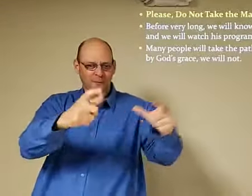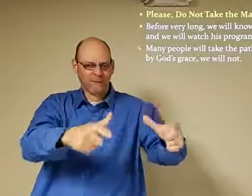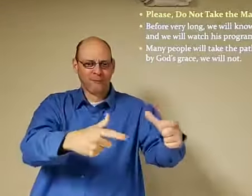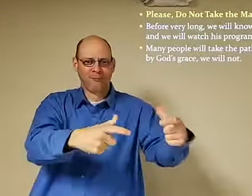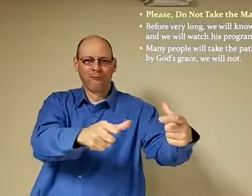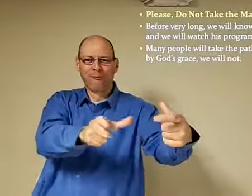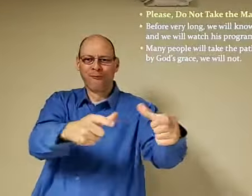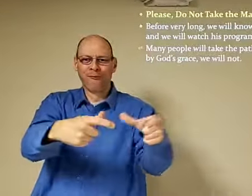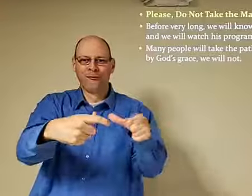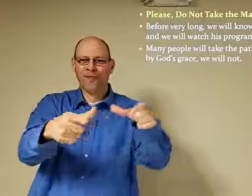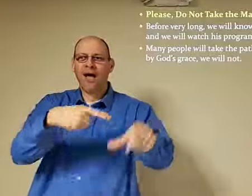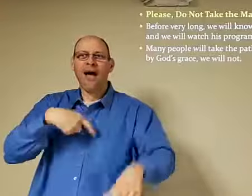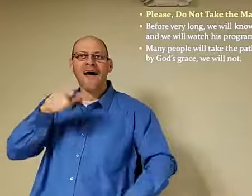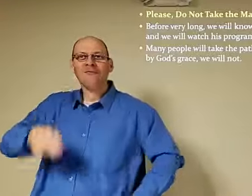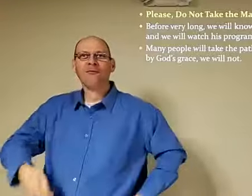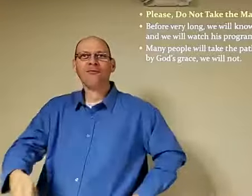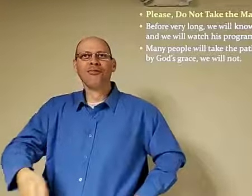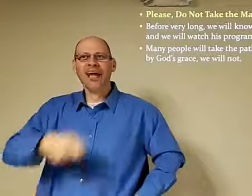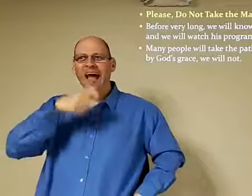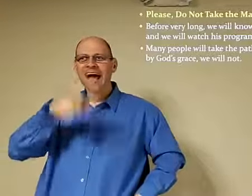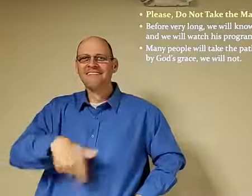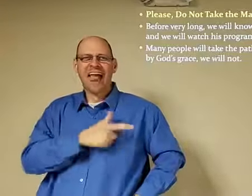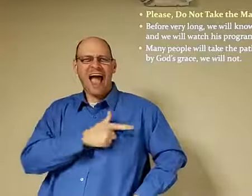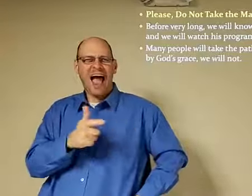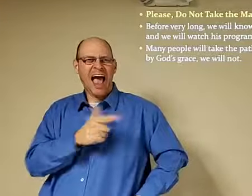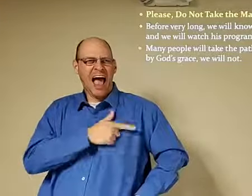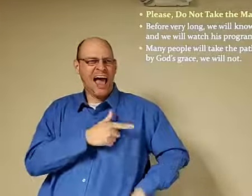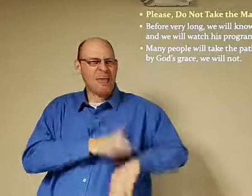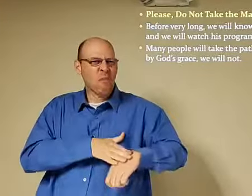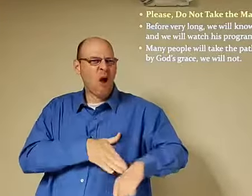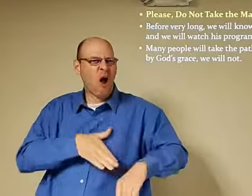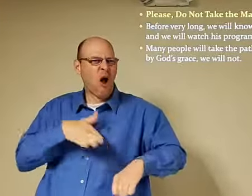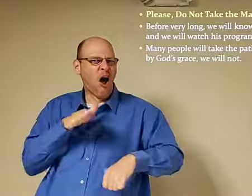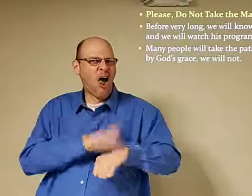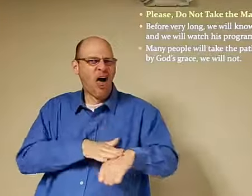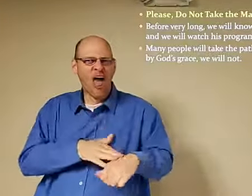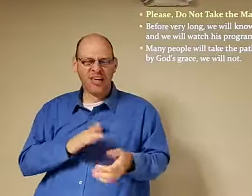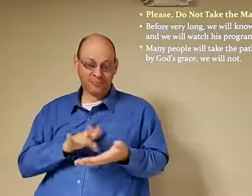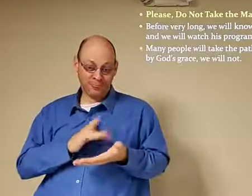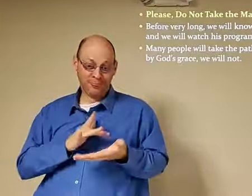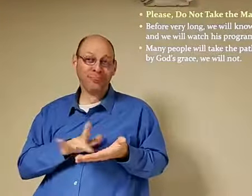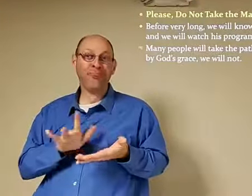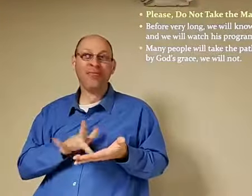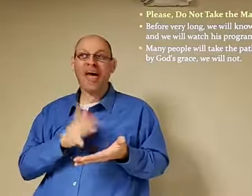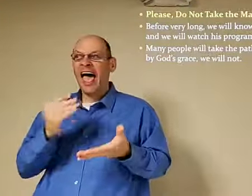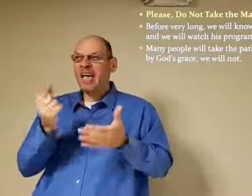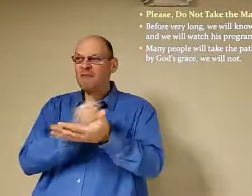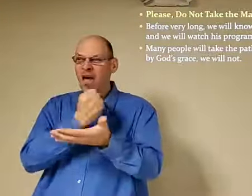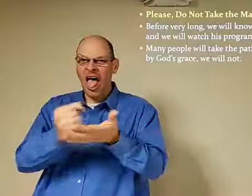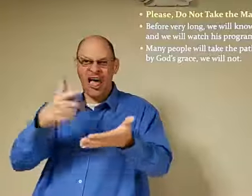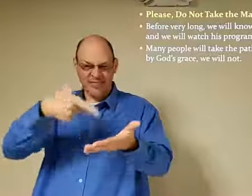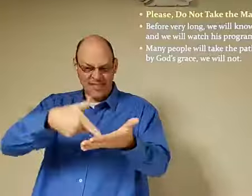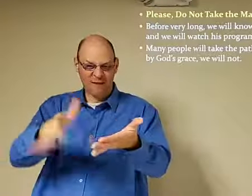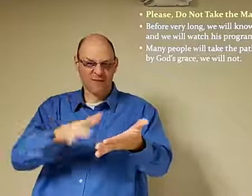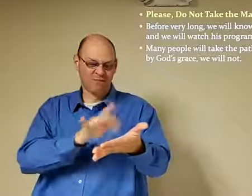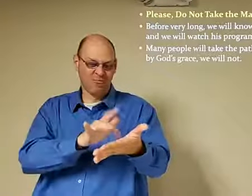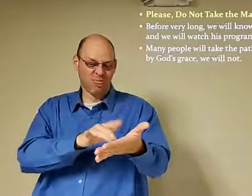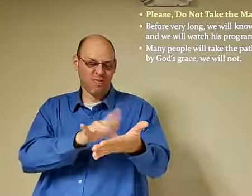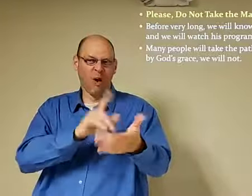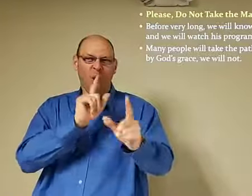machine take care of it you know you've got those little easy vacuums you know this little flat thing that rolls around on the floor and it vacuums